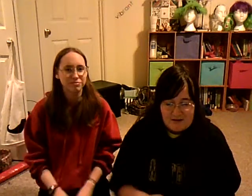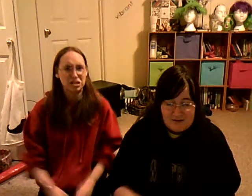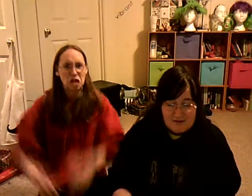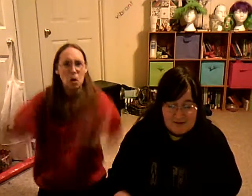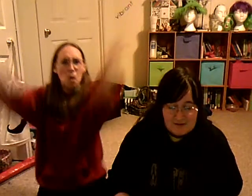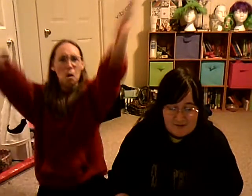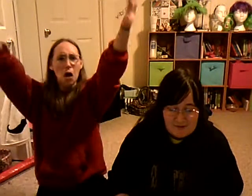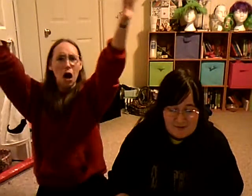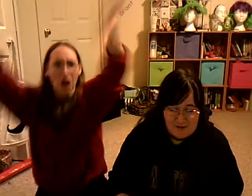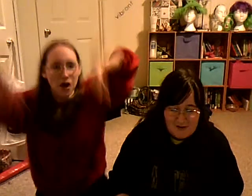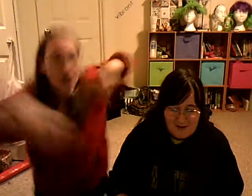That's a good song.